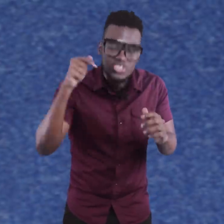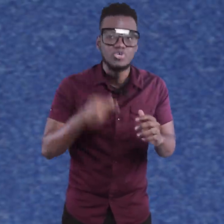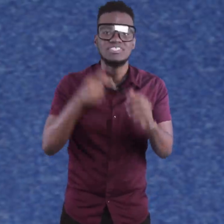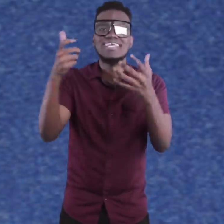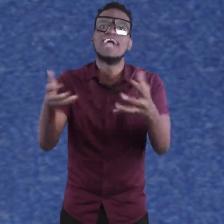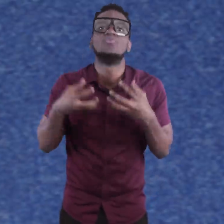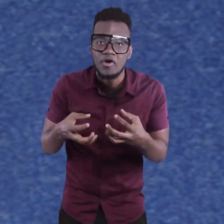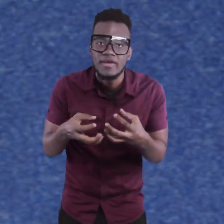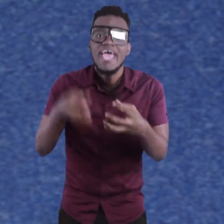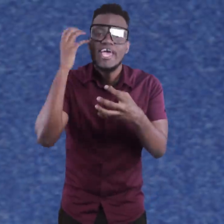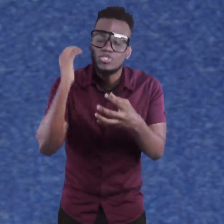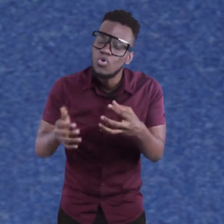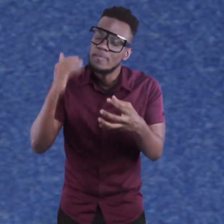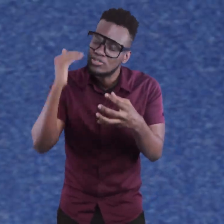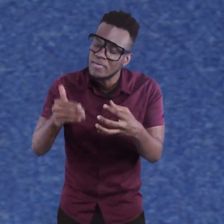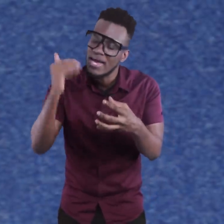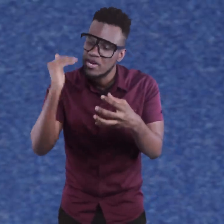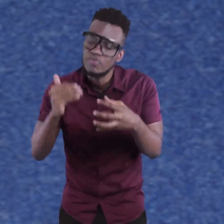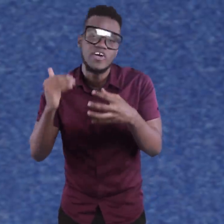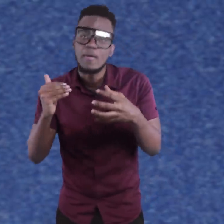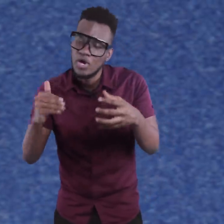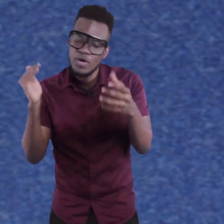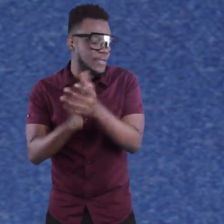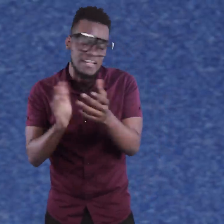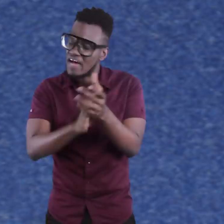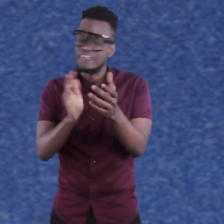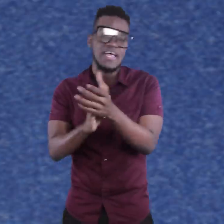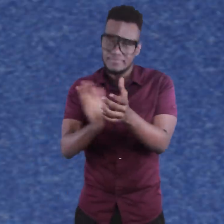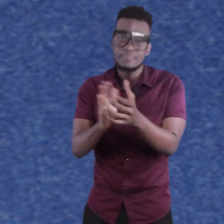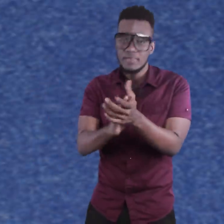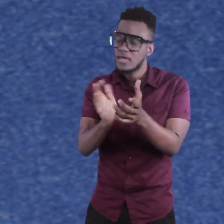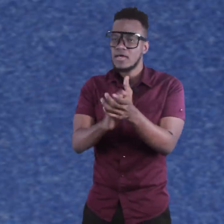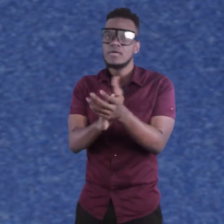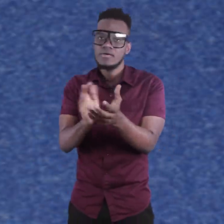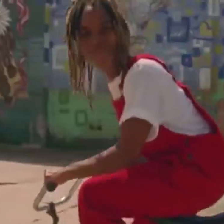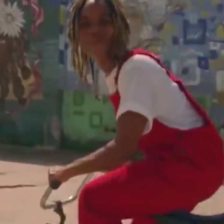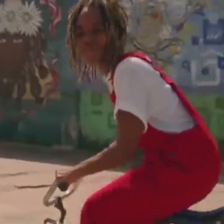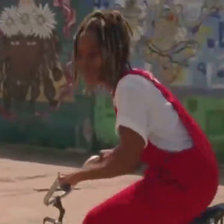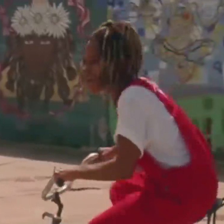for reintroducing that word into Wally for Jamaican youth vocabulary. Big up yourself coffee for that.